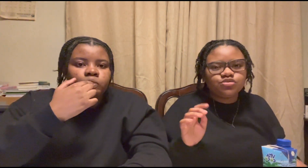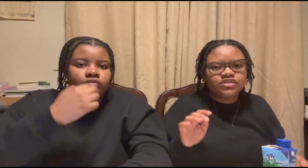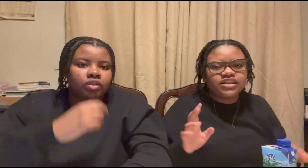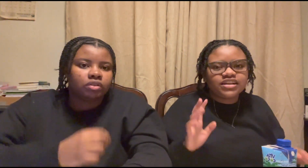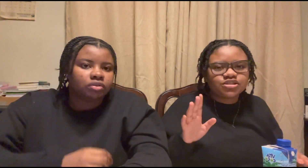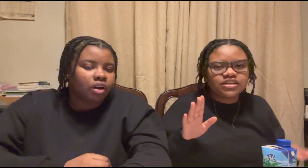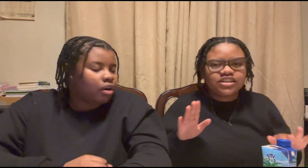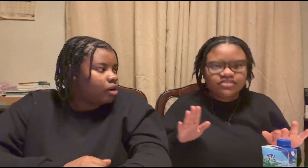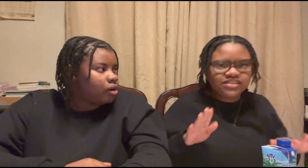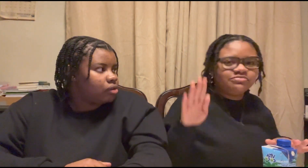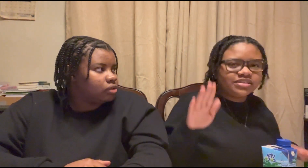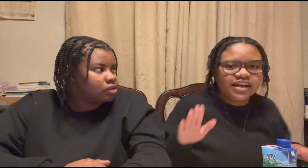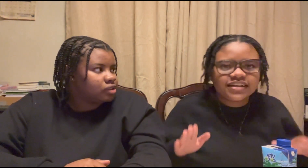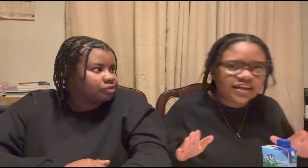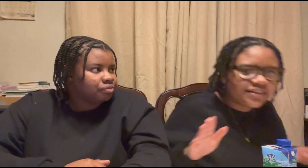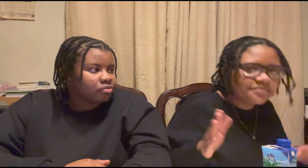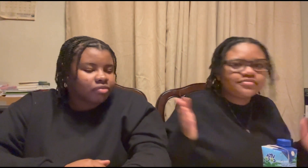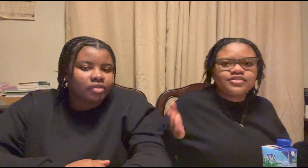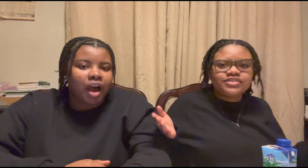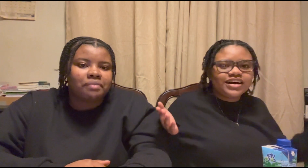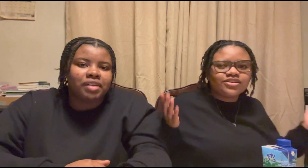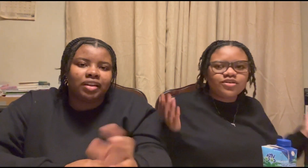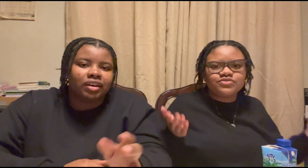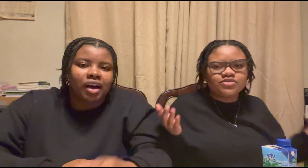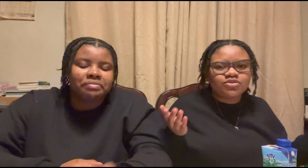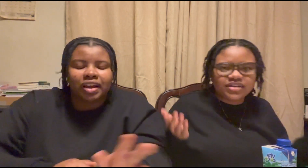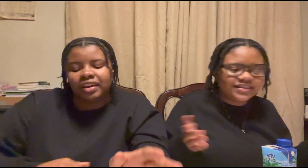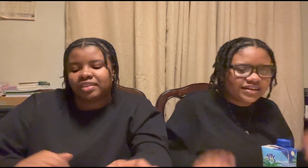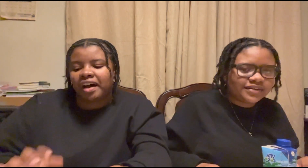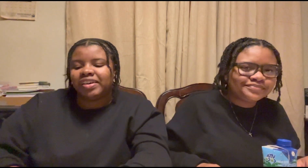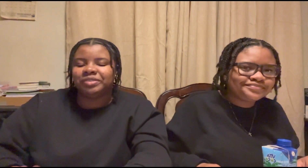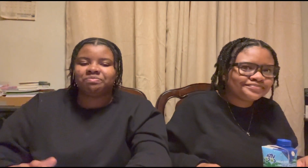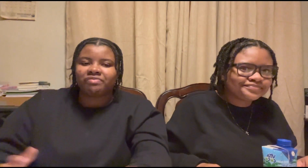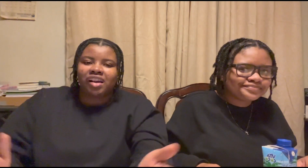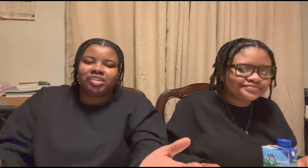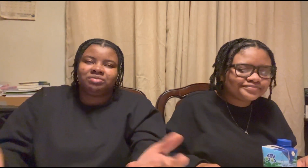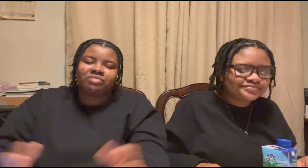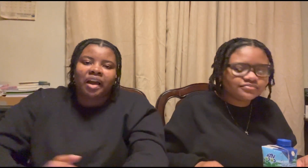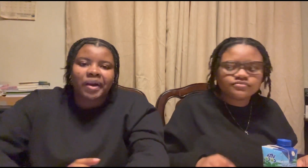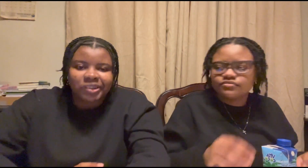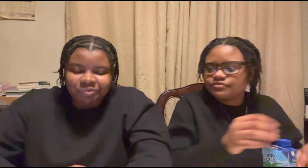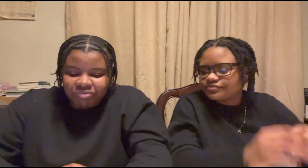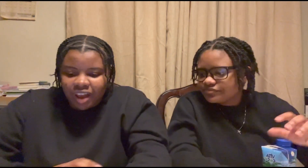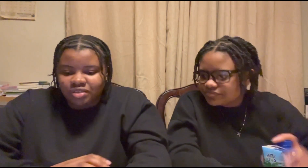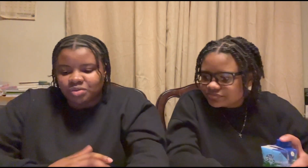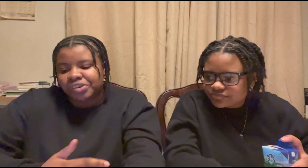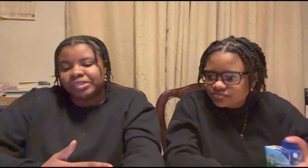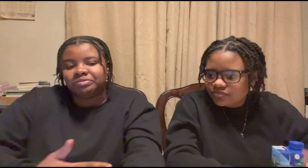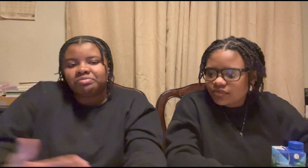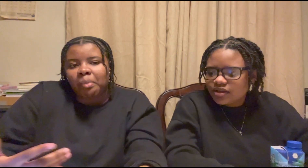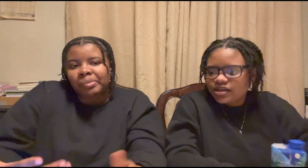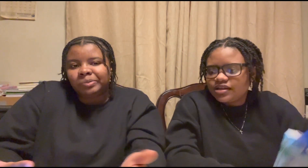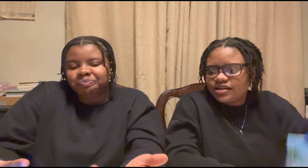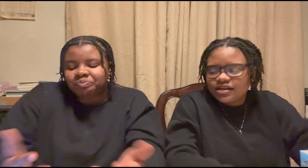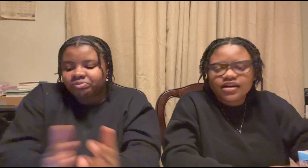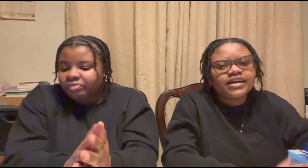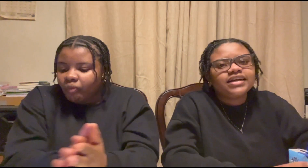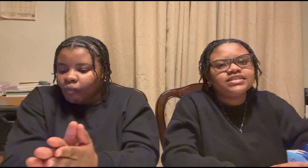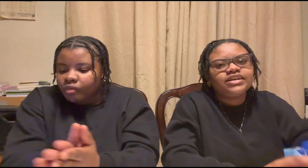shoes and they're not trying to crease it be like that you're not like i'm not like that i just wear them all right guys and